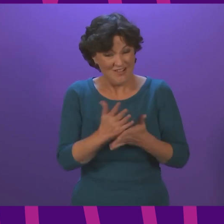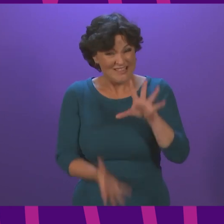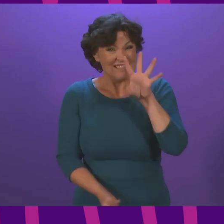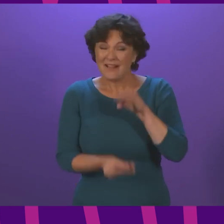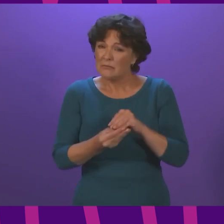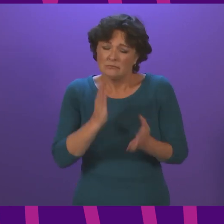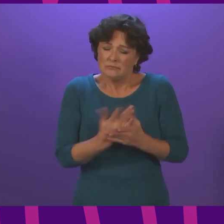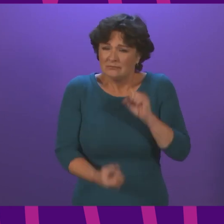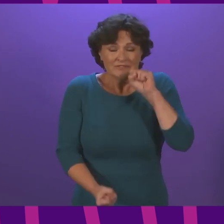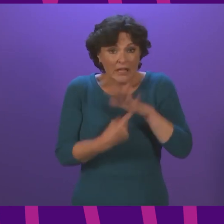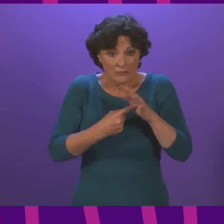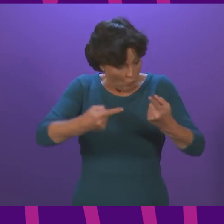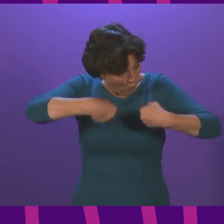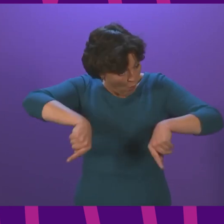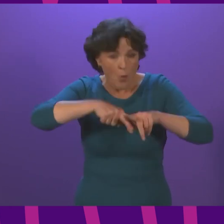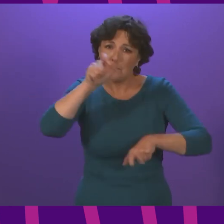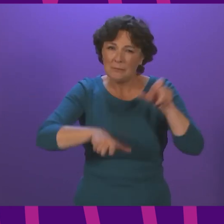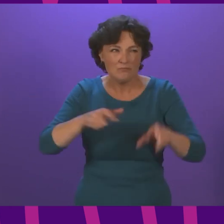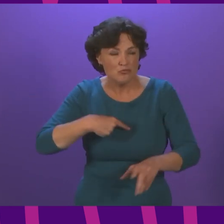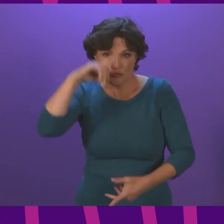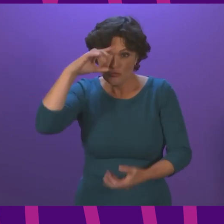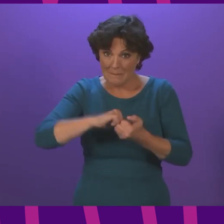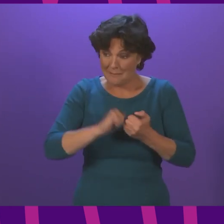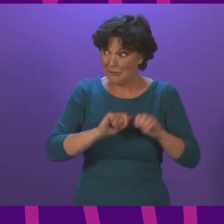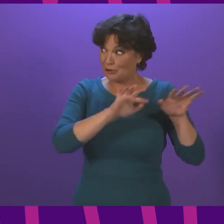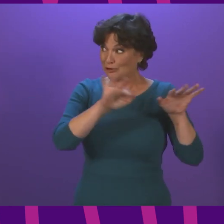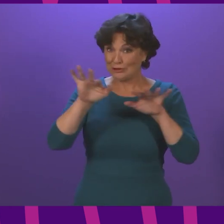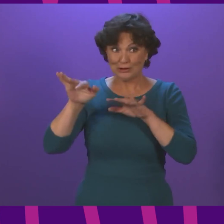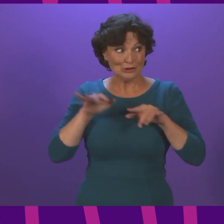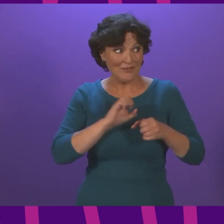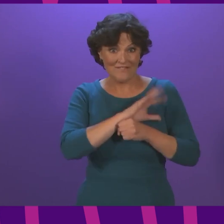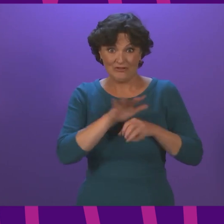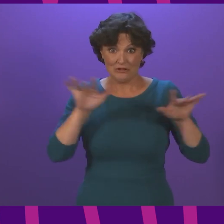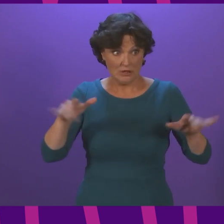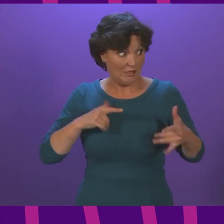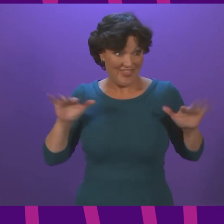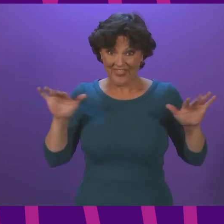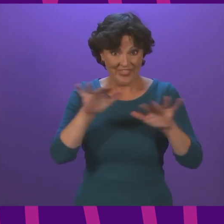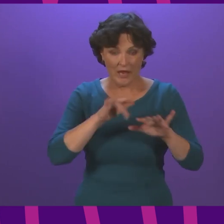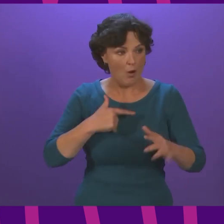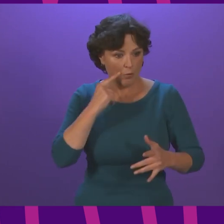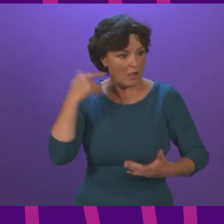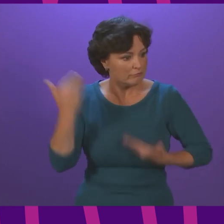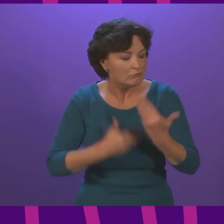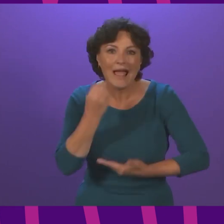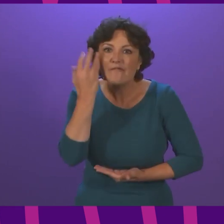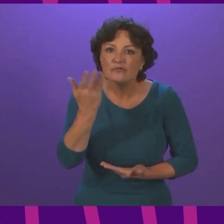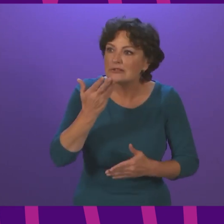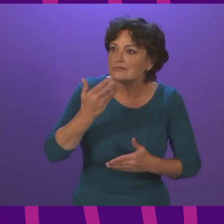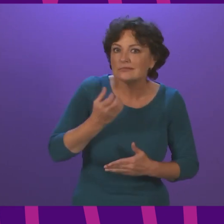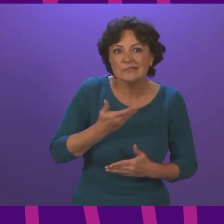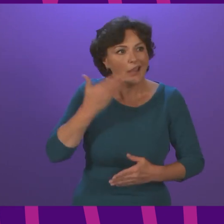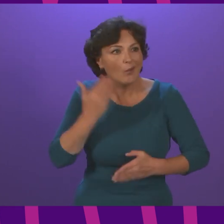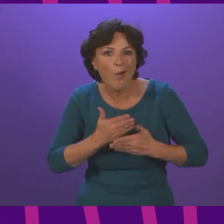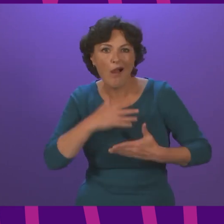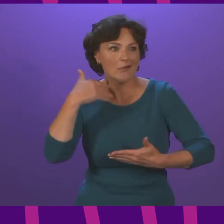it is vital that we all continue to be mindful of the virus and its likely presence around us as we go about our everyday lives,